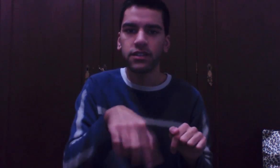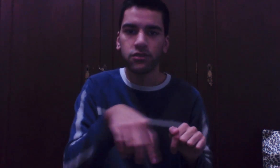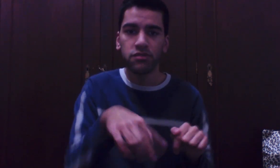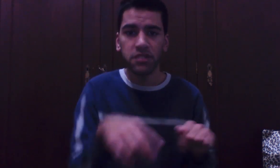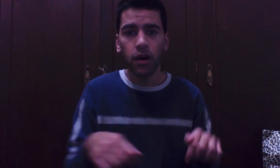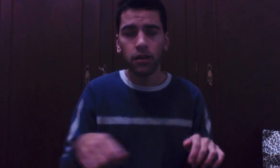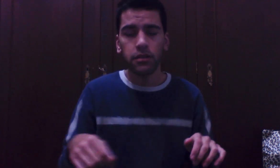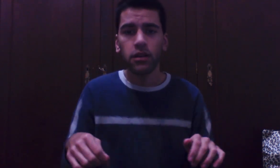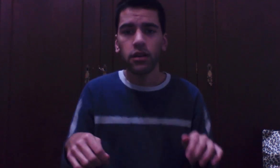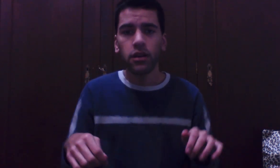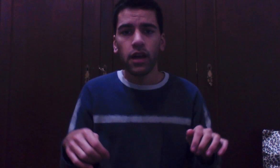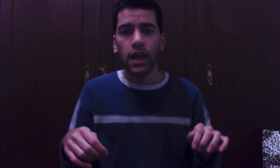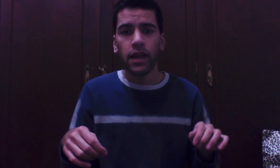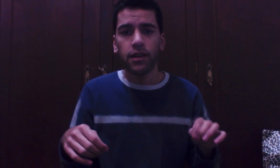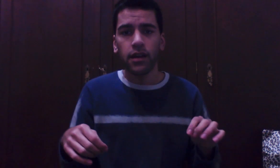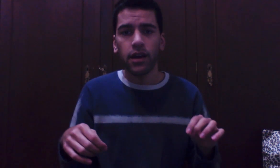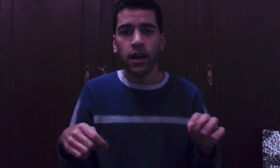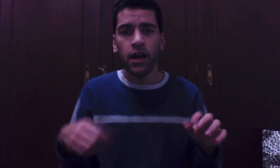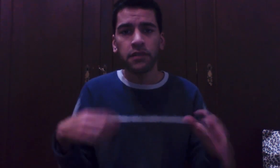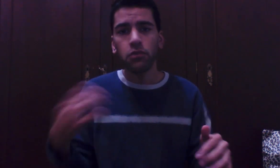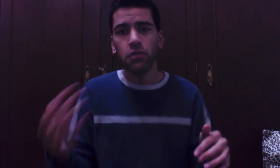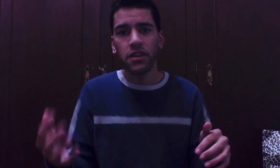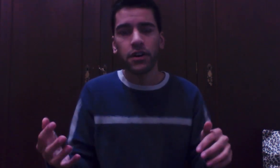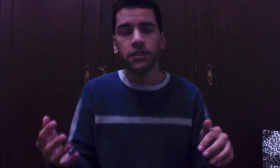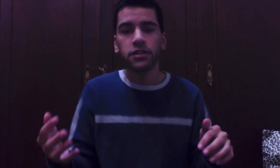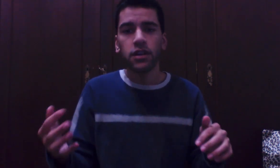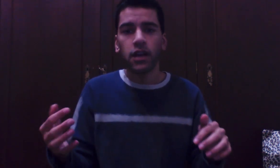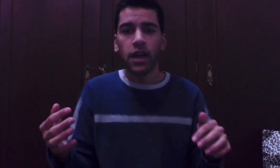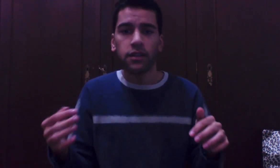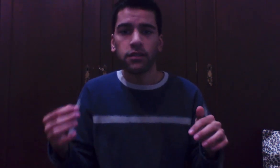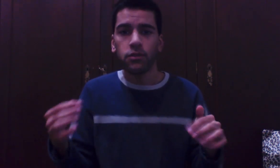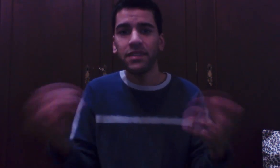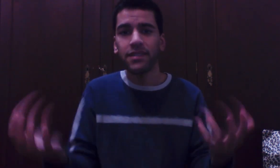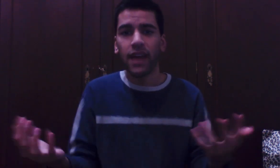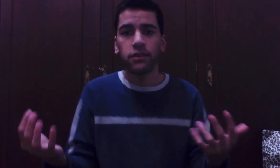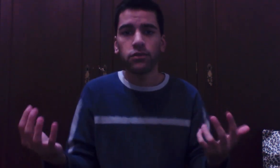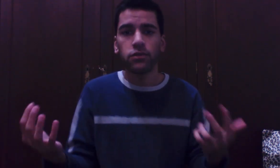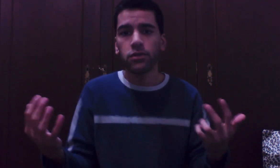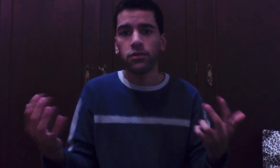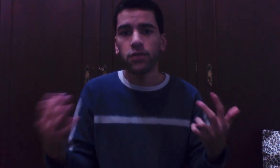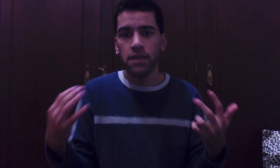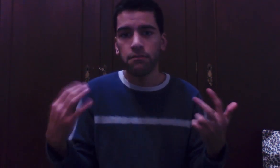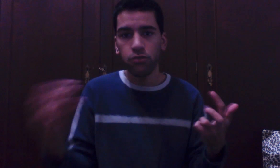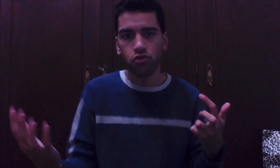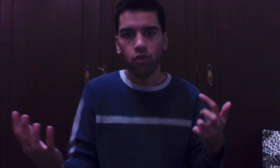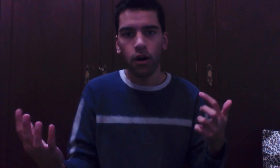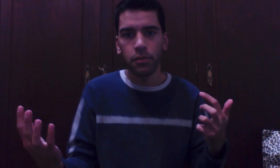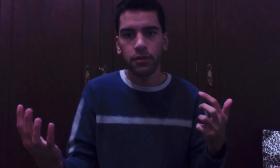description box and I talked with her and we decided to do a book swap and